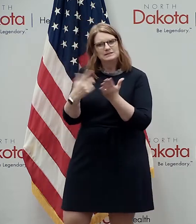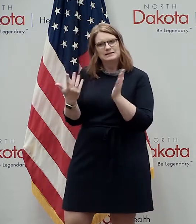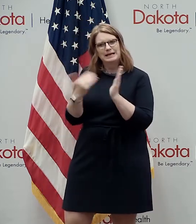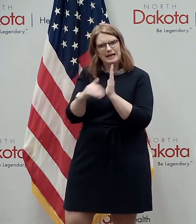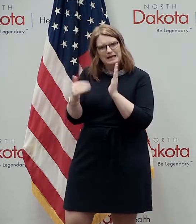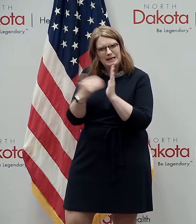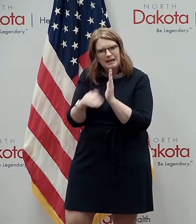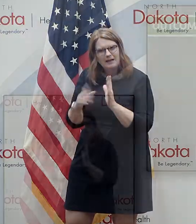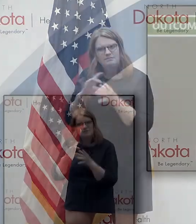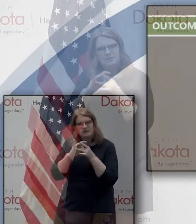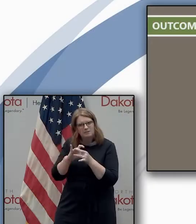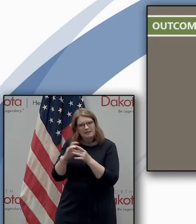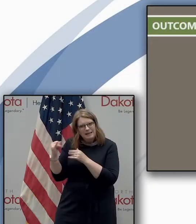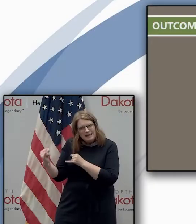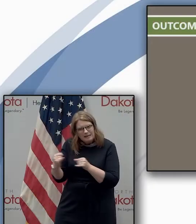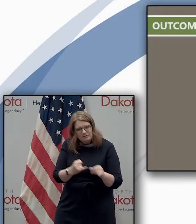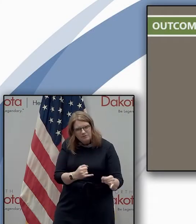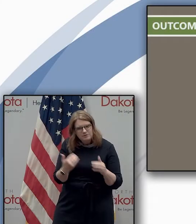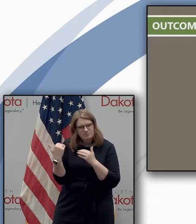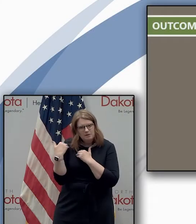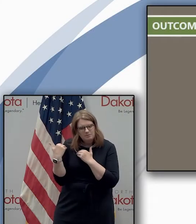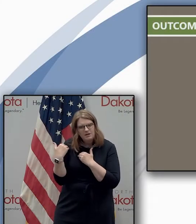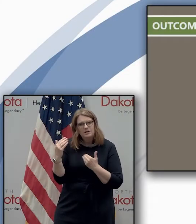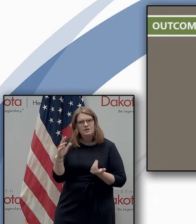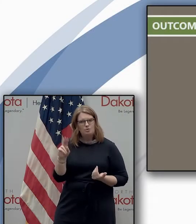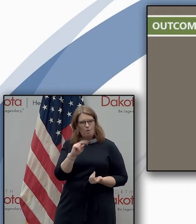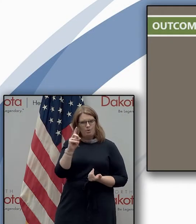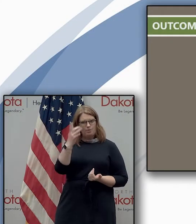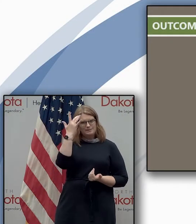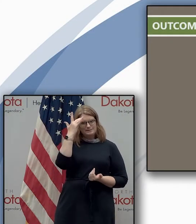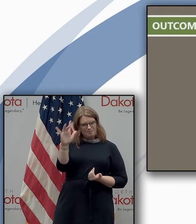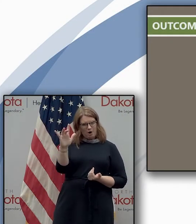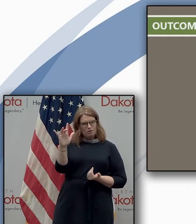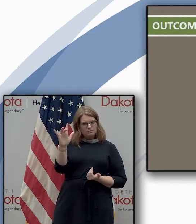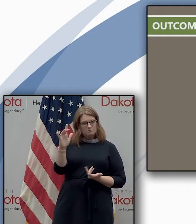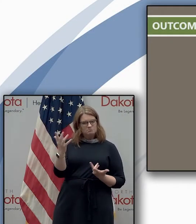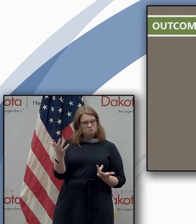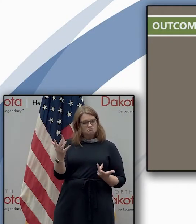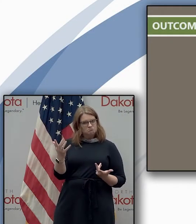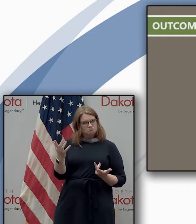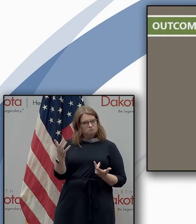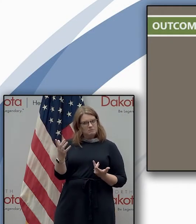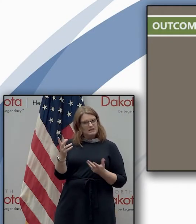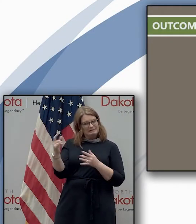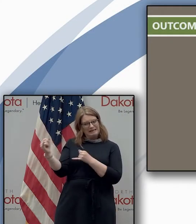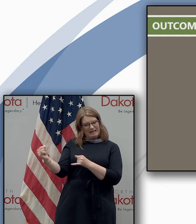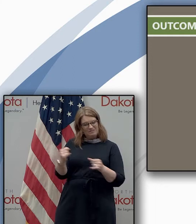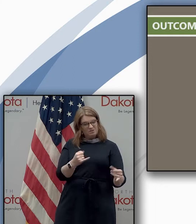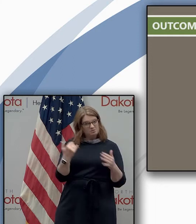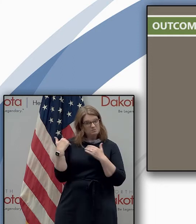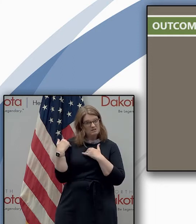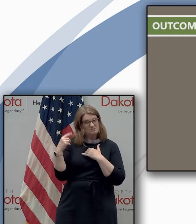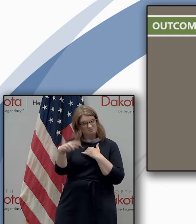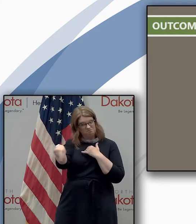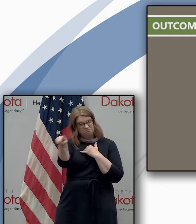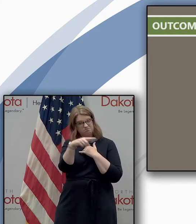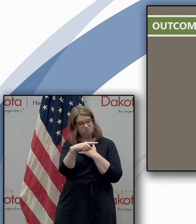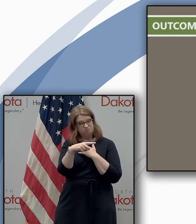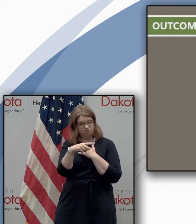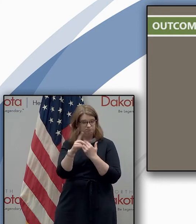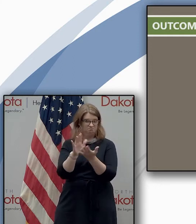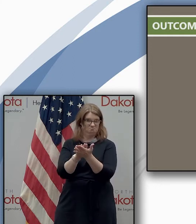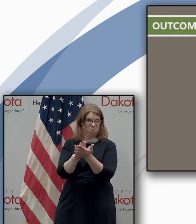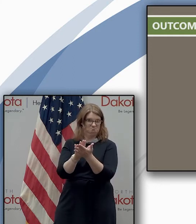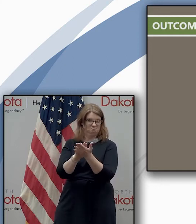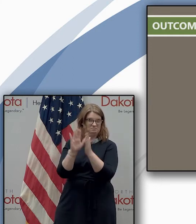responsibility which call we call the you know the North Dakota smart which North Dakotans on their individual responsibility have done a great job through this and